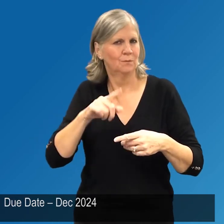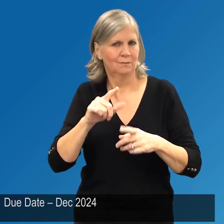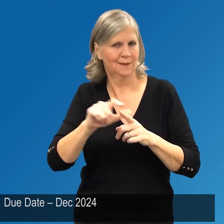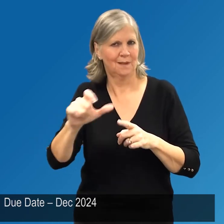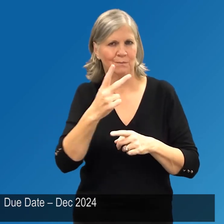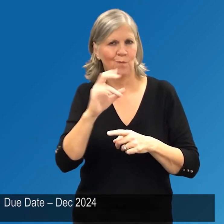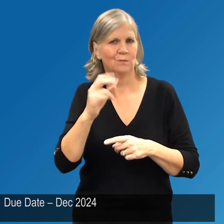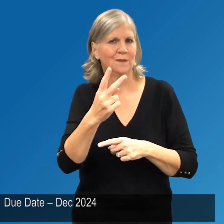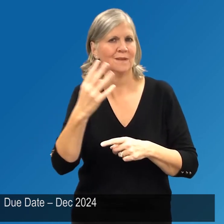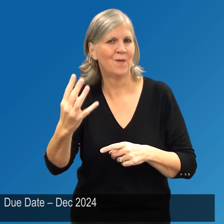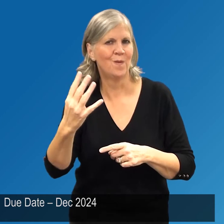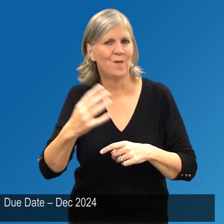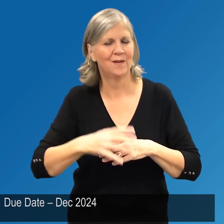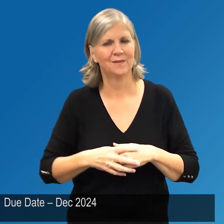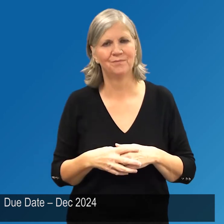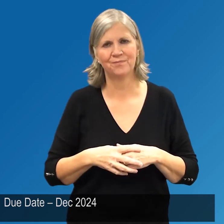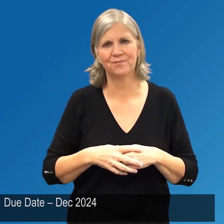Due date December 2024.